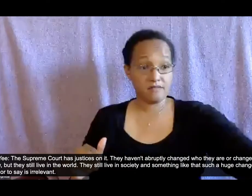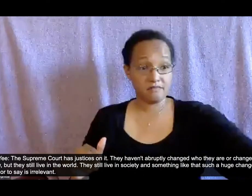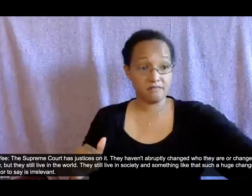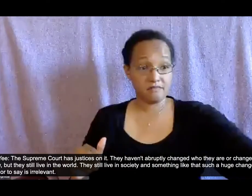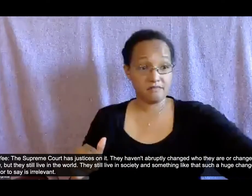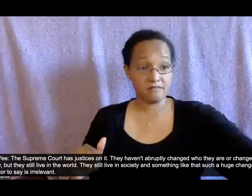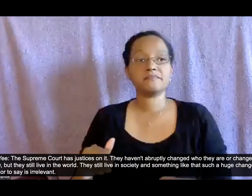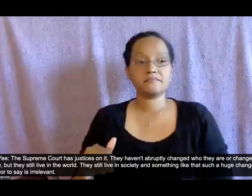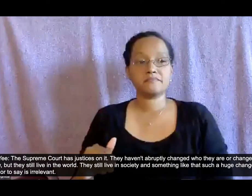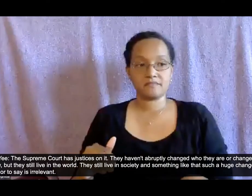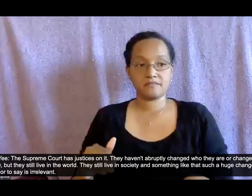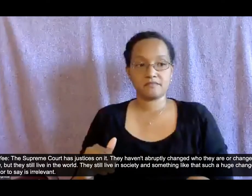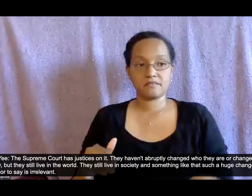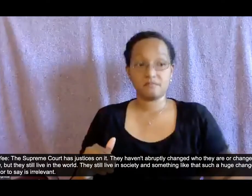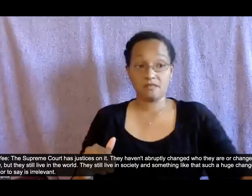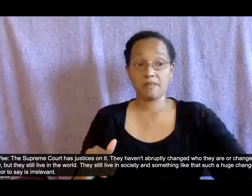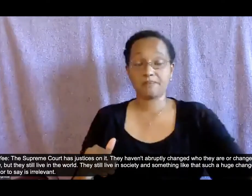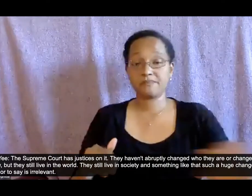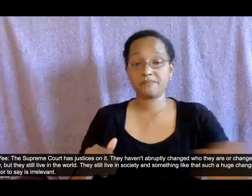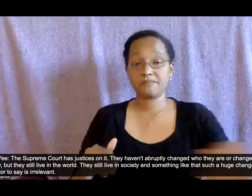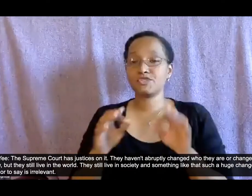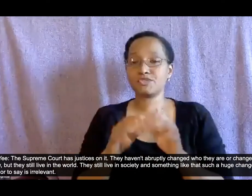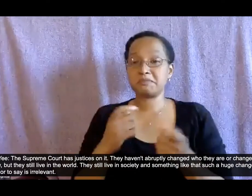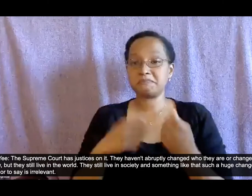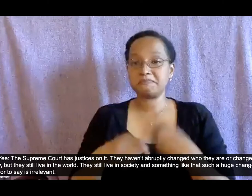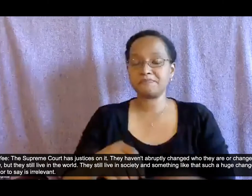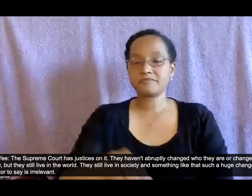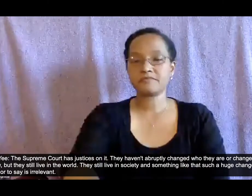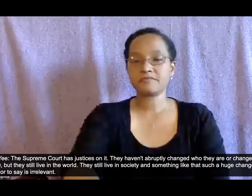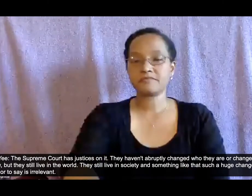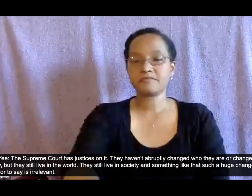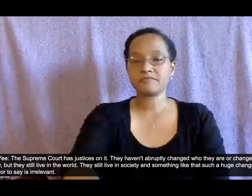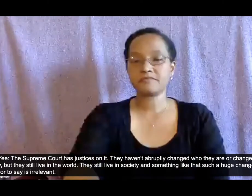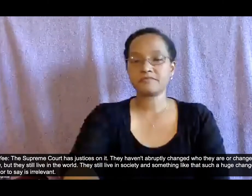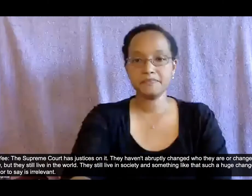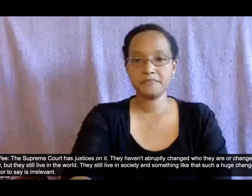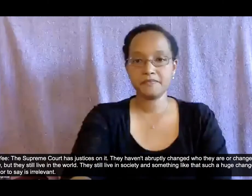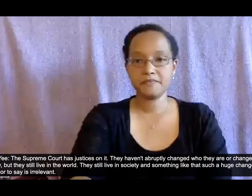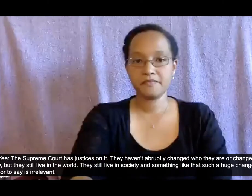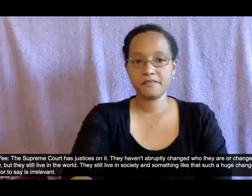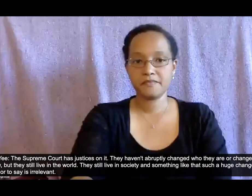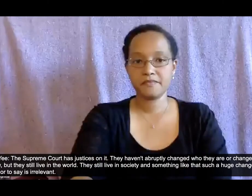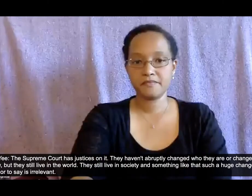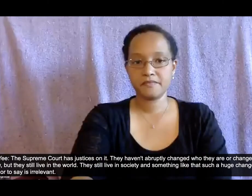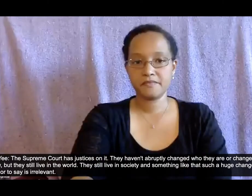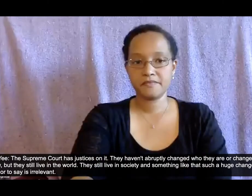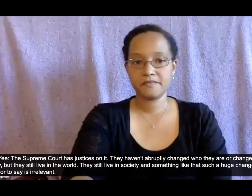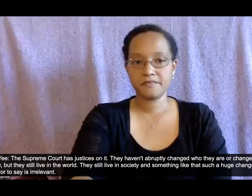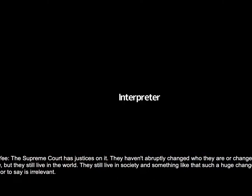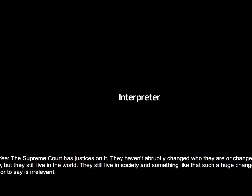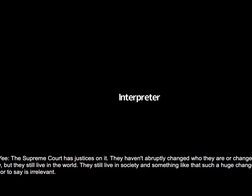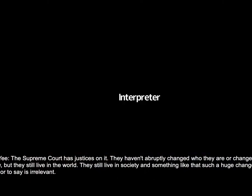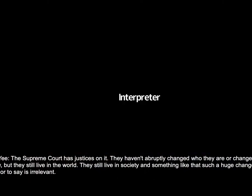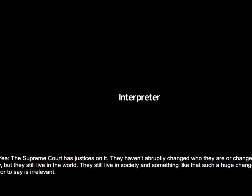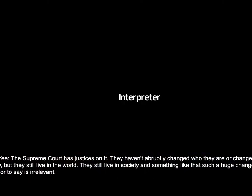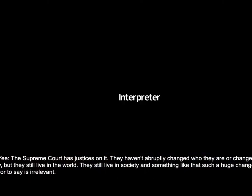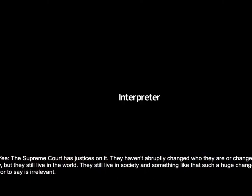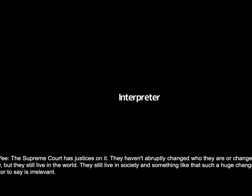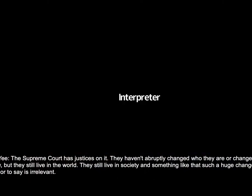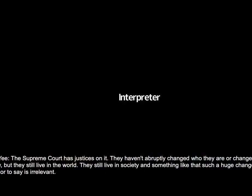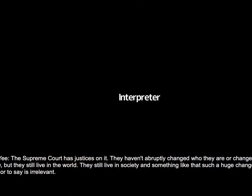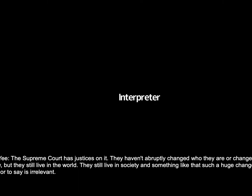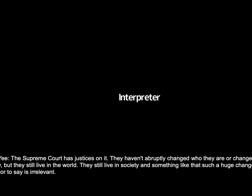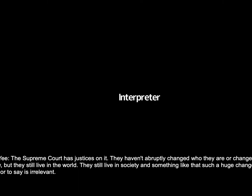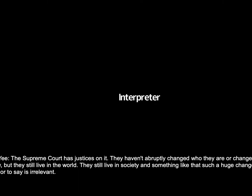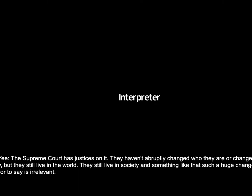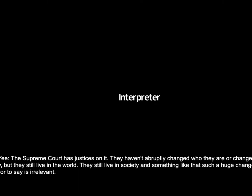abruptly changed who they are or changed their approach to the law but they still live in the world they still live in